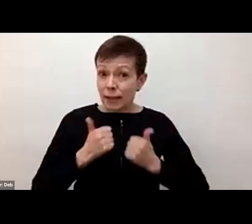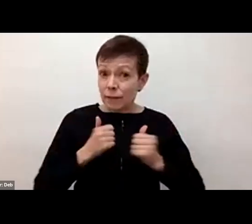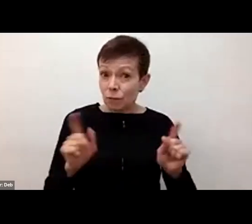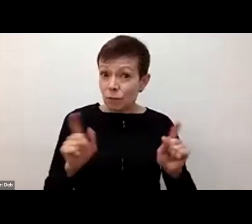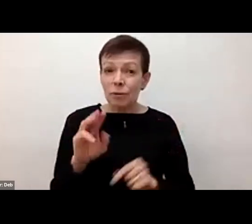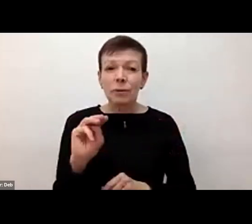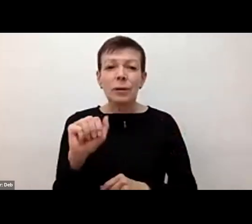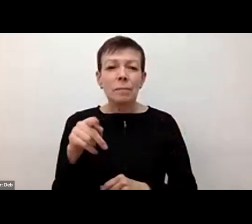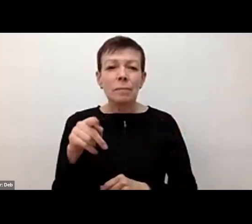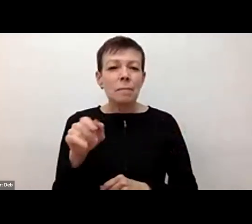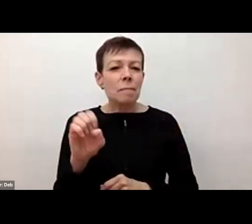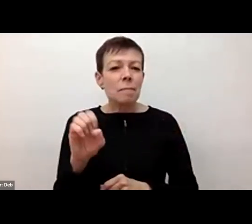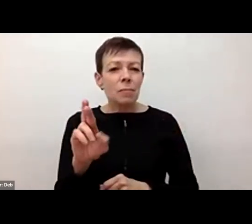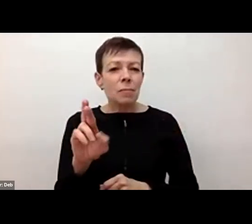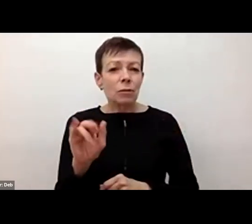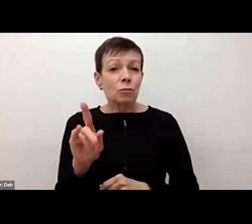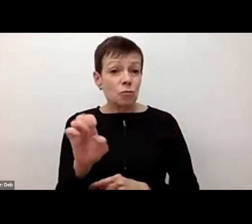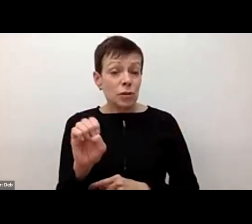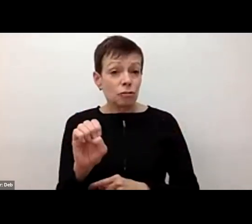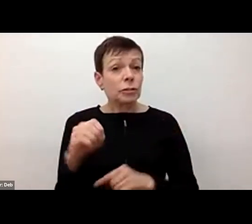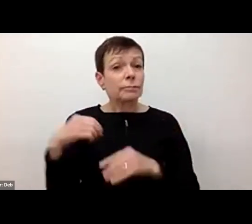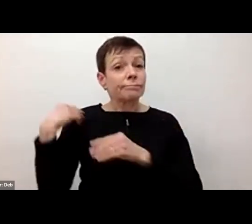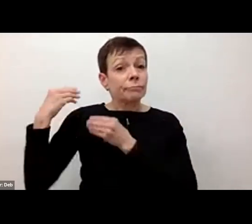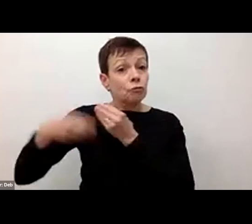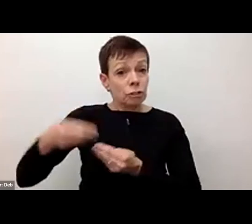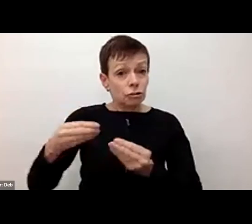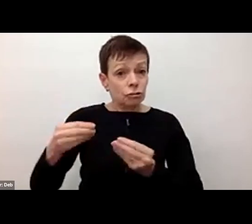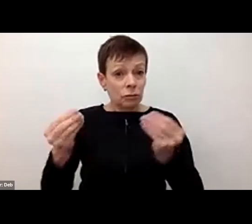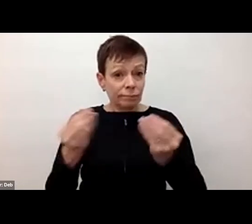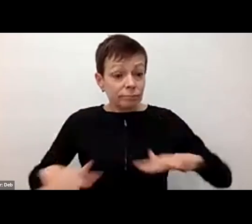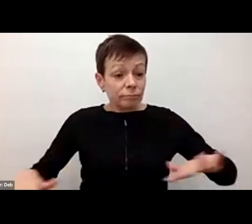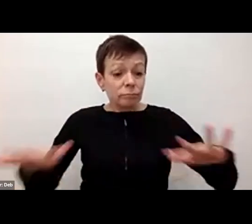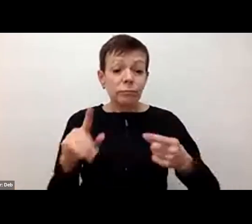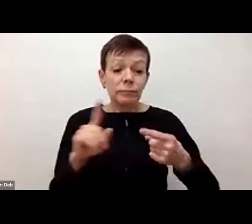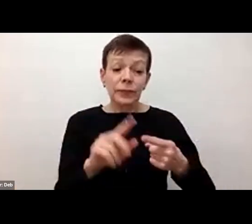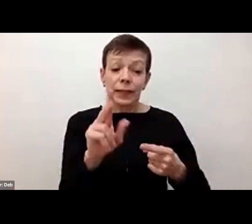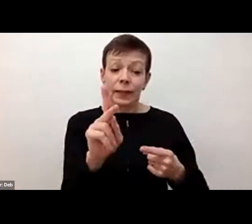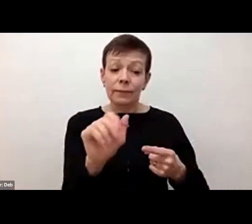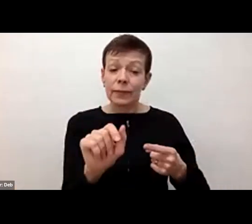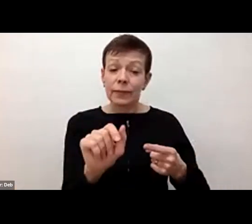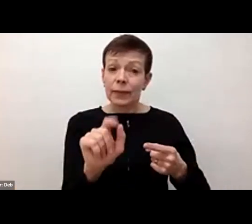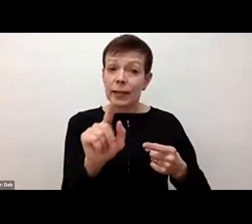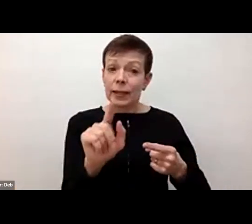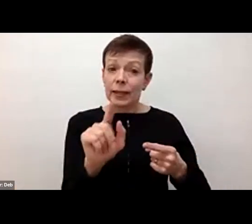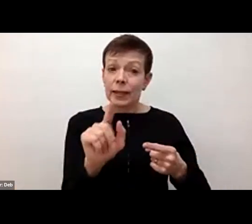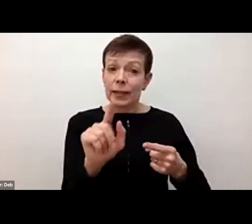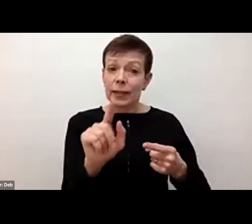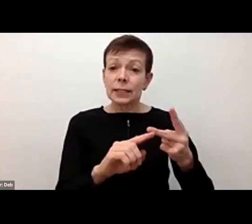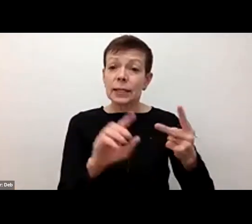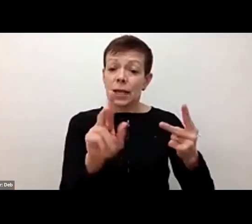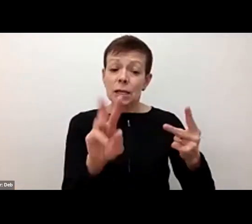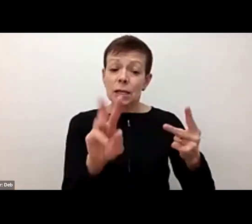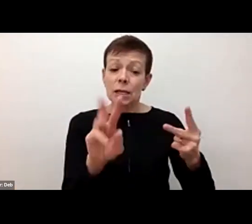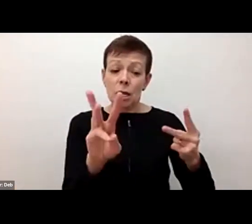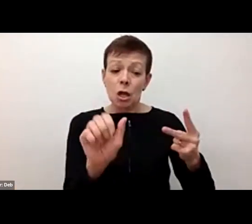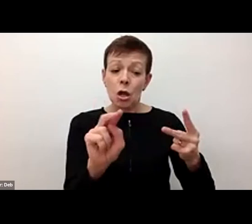which is located on the traditional territory of the Qatseed First Nation and Quantum First Nations. Since we're joining from across Toronto